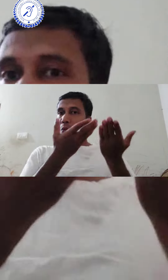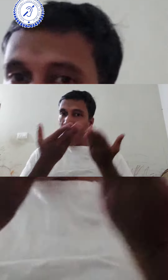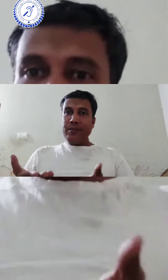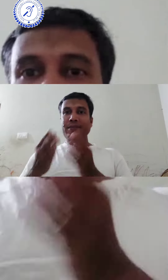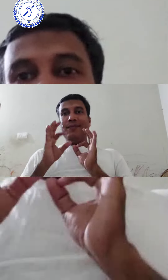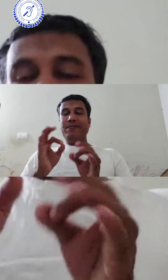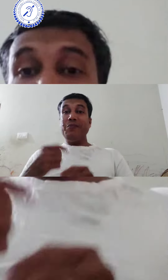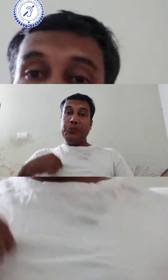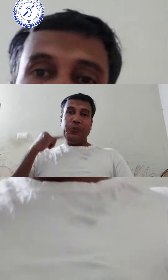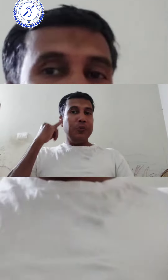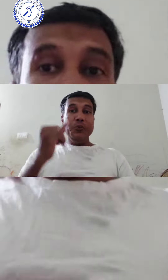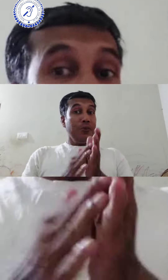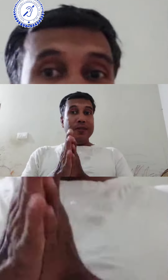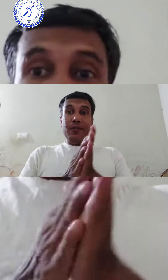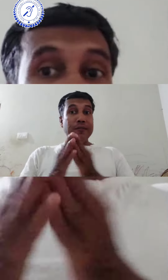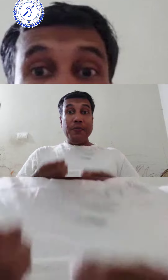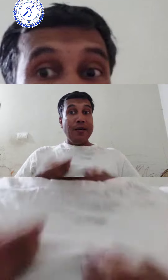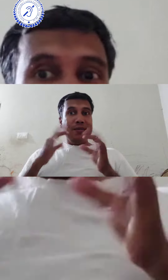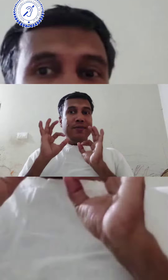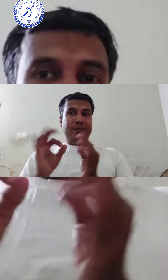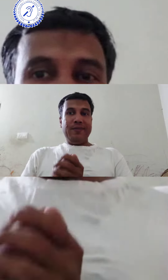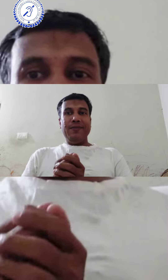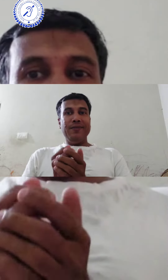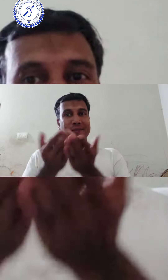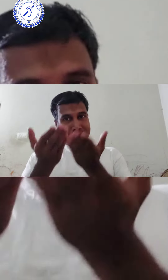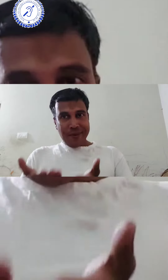six, six,